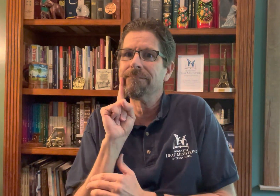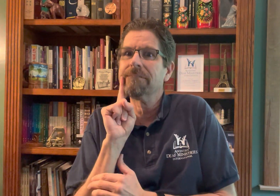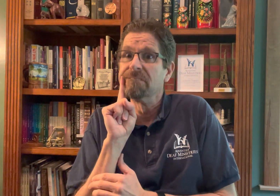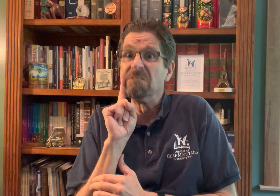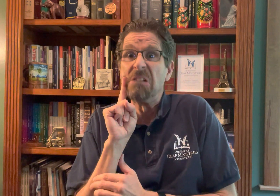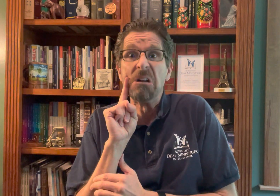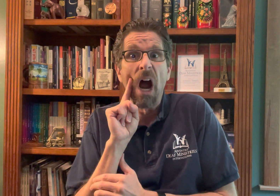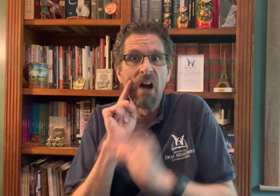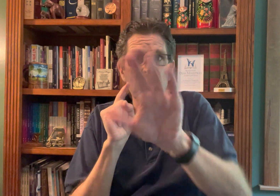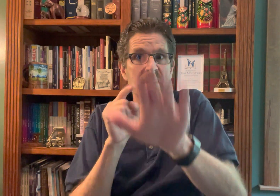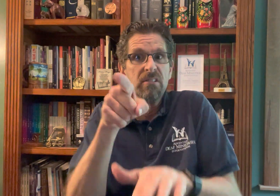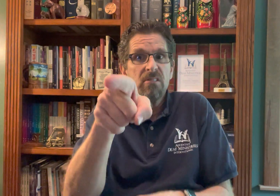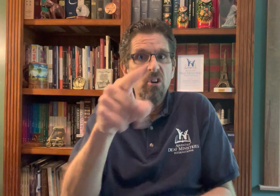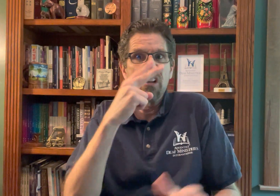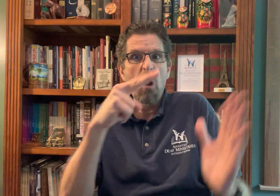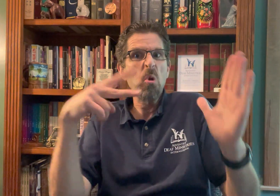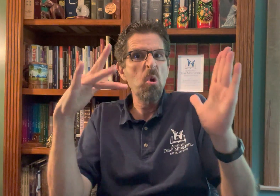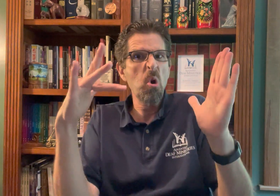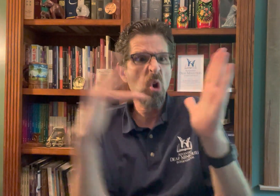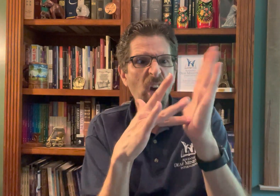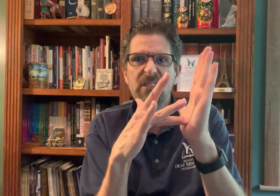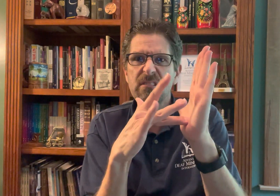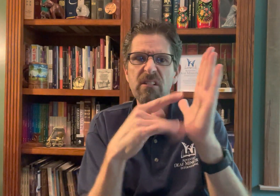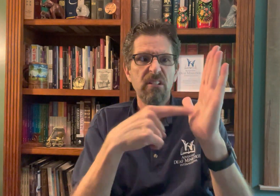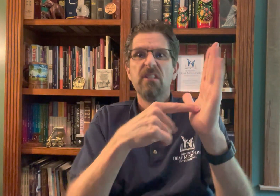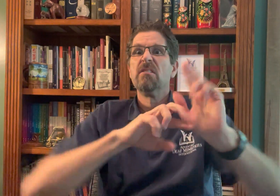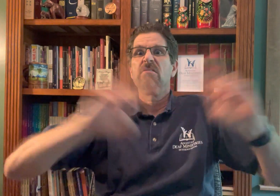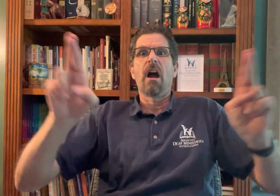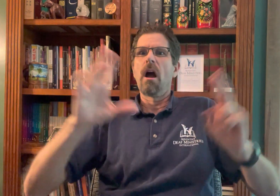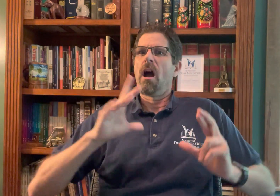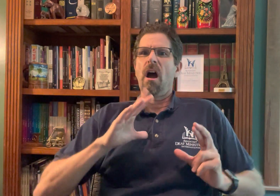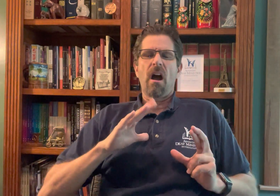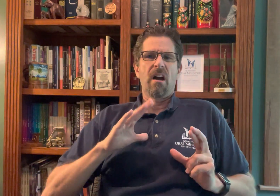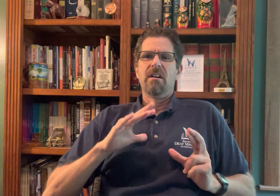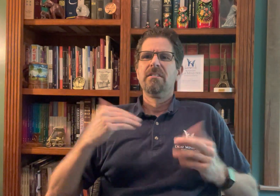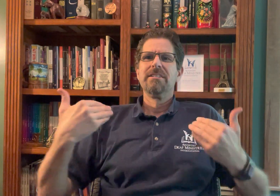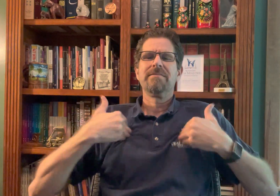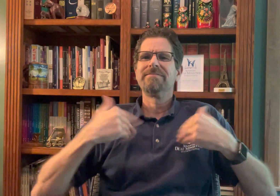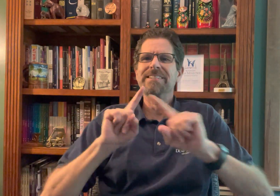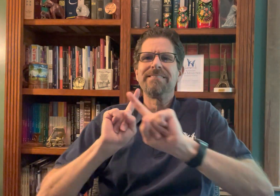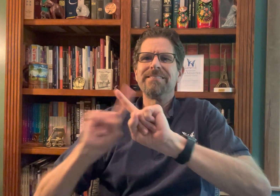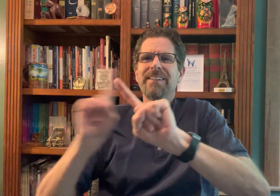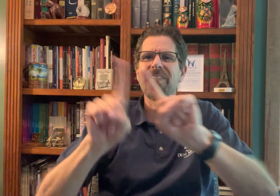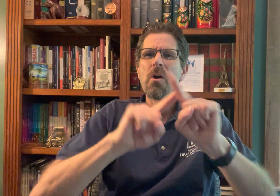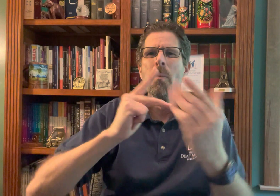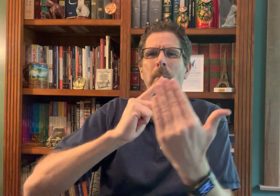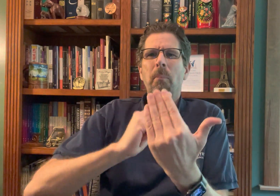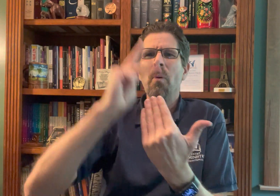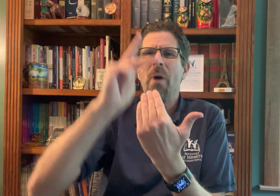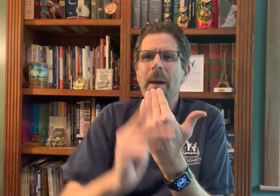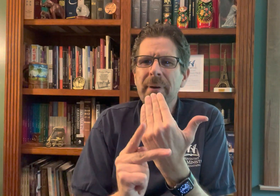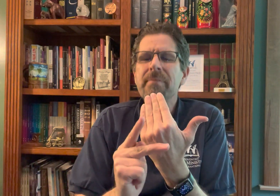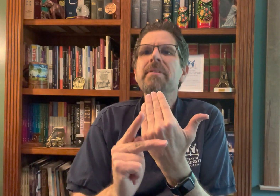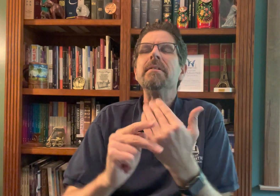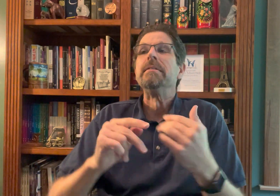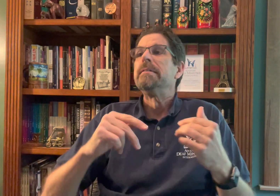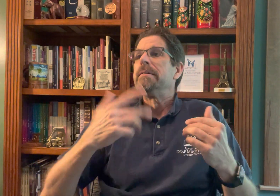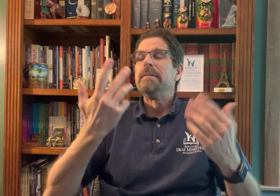We have the Hope Channel Deaf. If you look under the Hope Channel, Hope Channel Deaf, you'll see